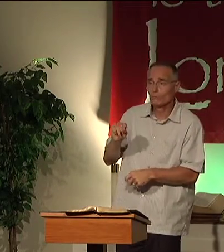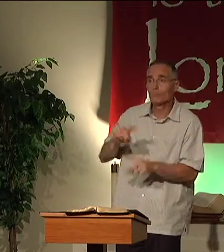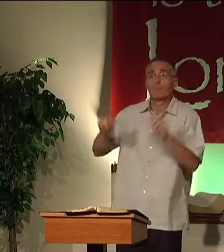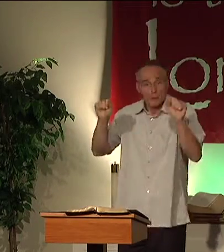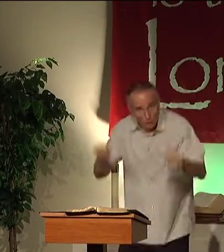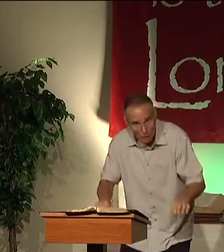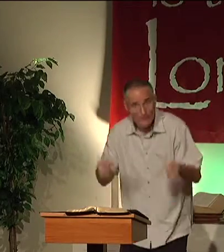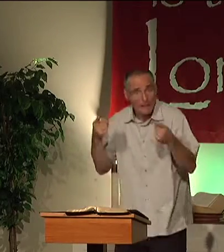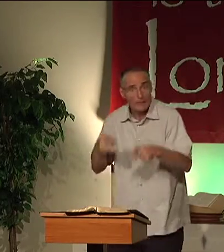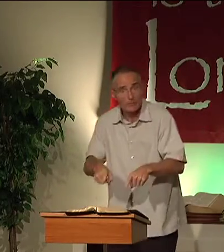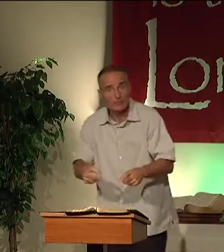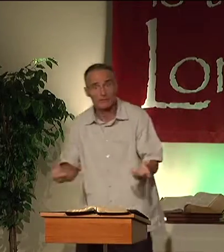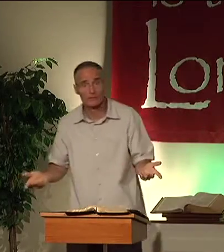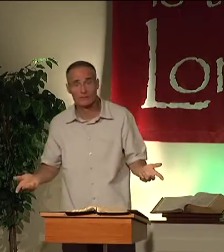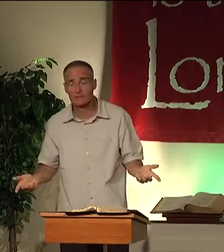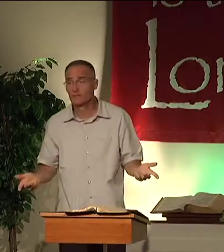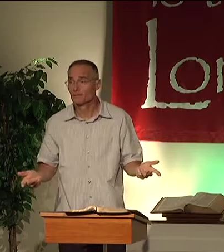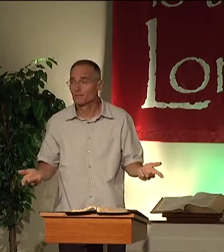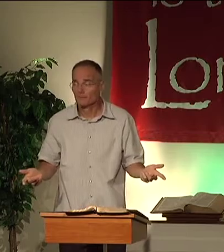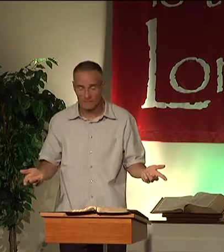No, but it could happen.